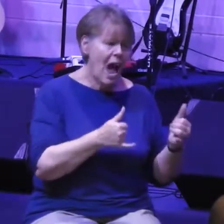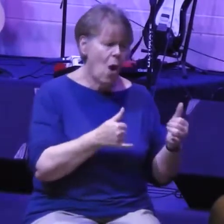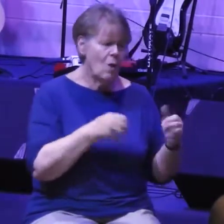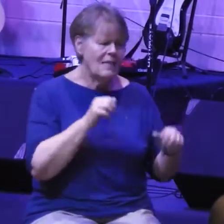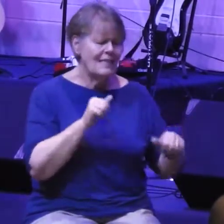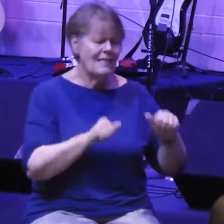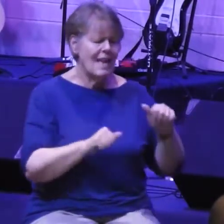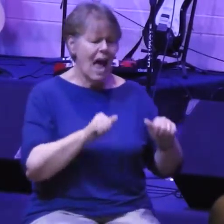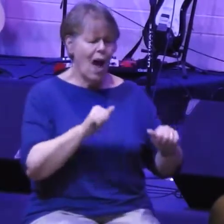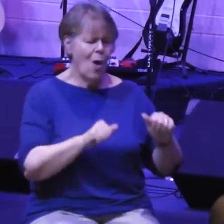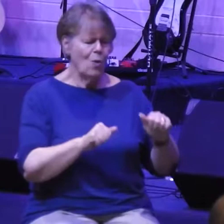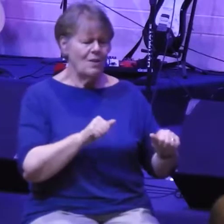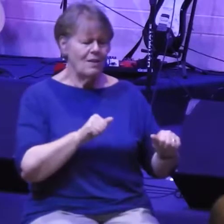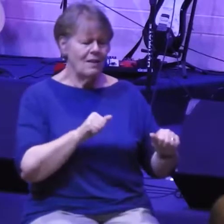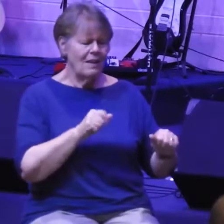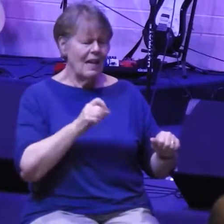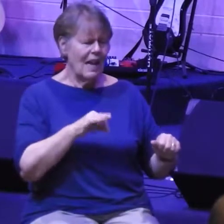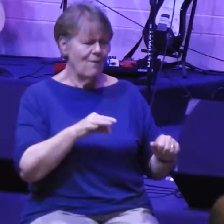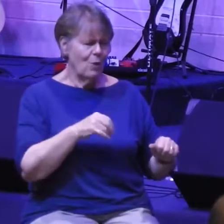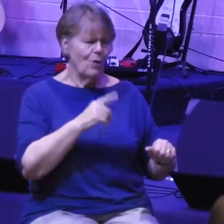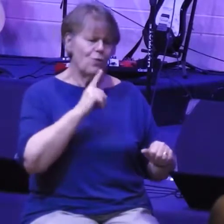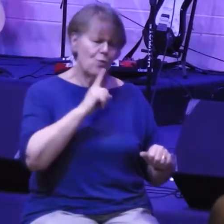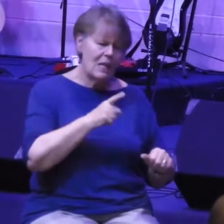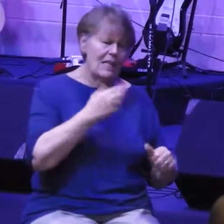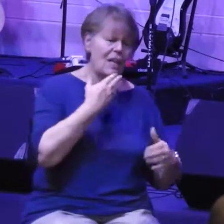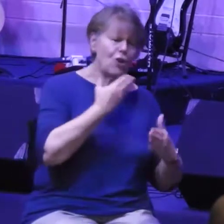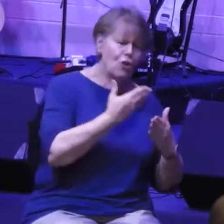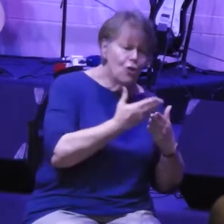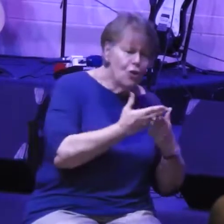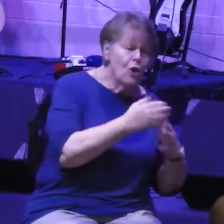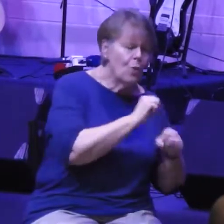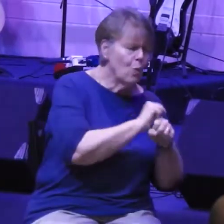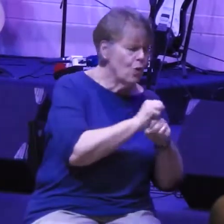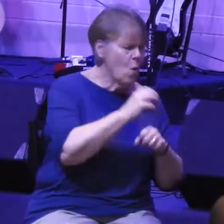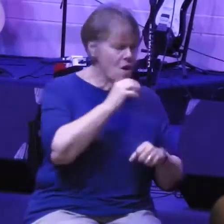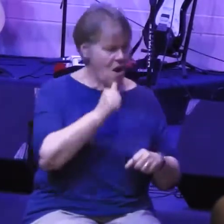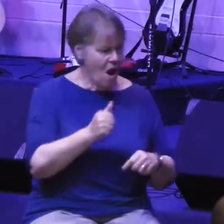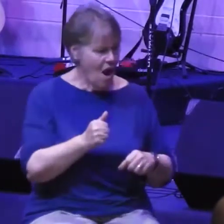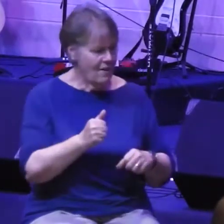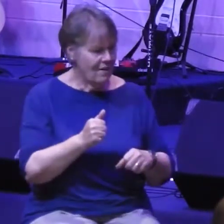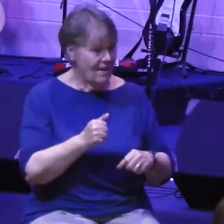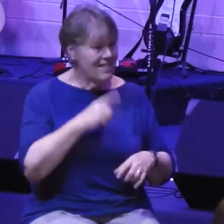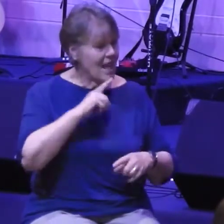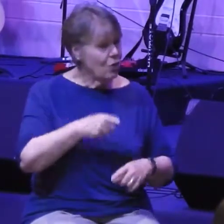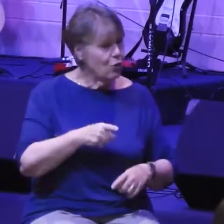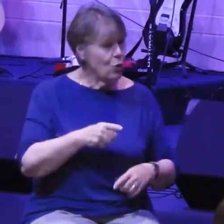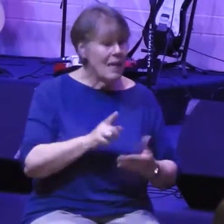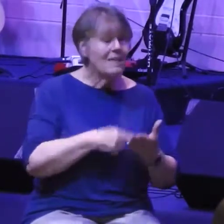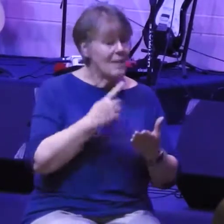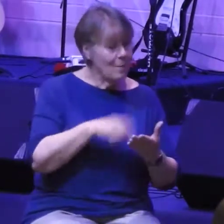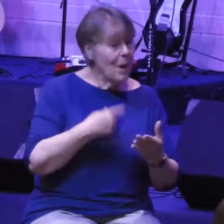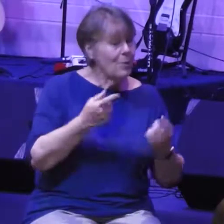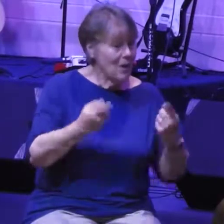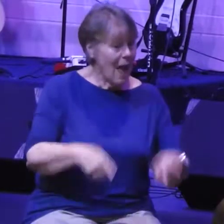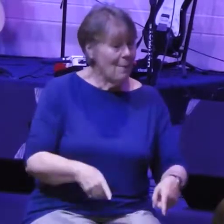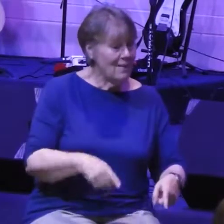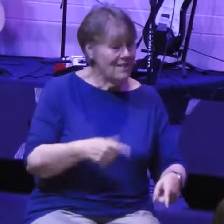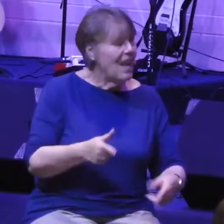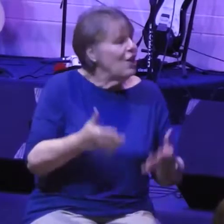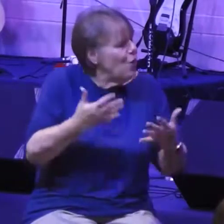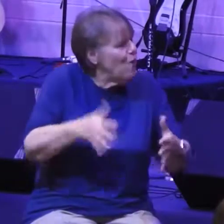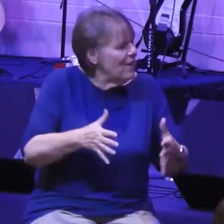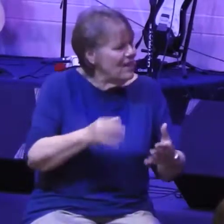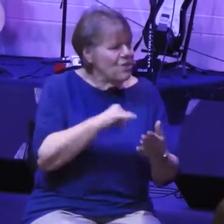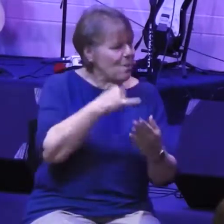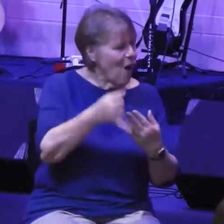whether or not it was actually good work. And isn't that true? Sometimes you finish a project, you get where you think you're